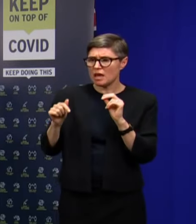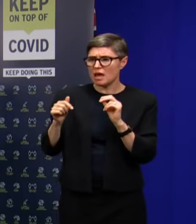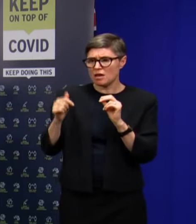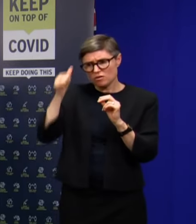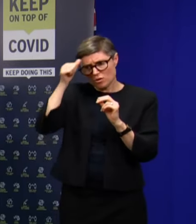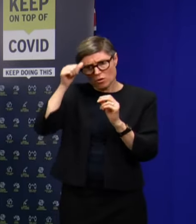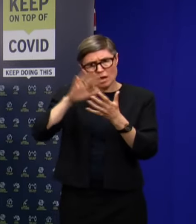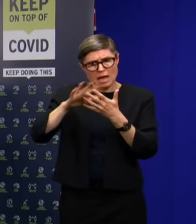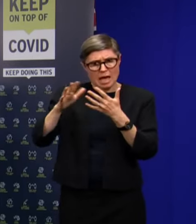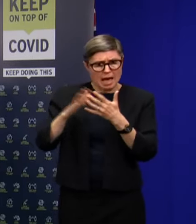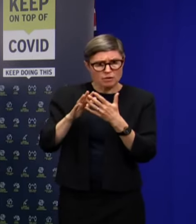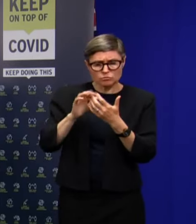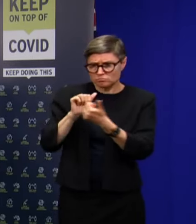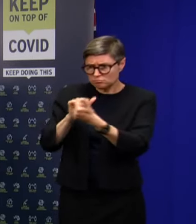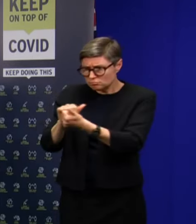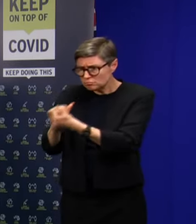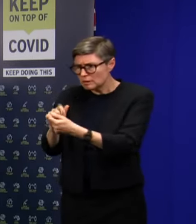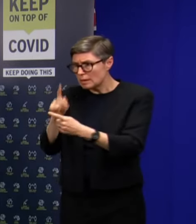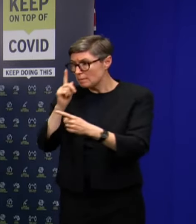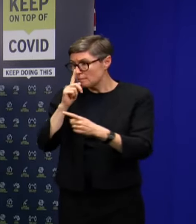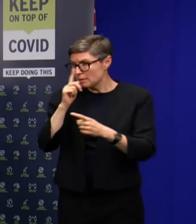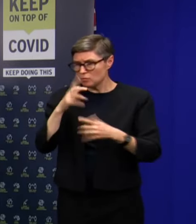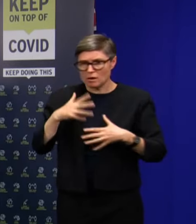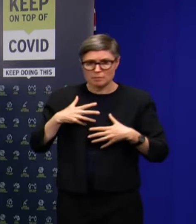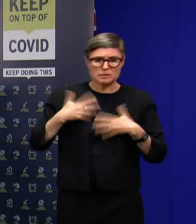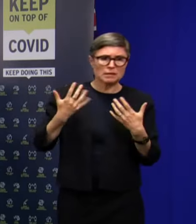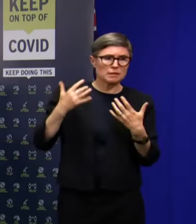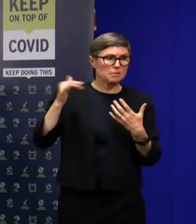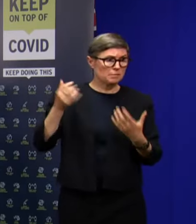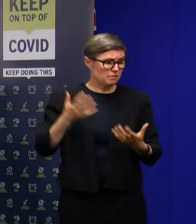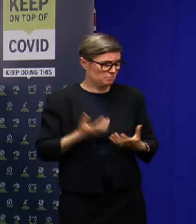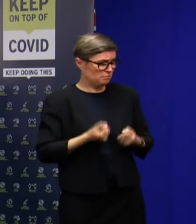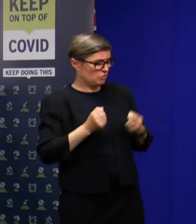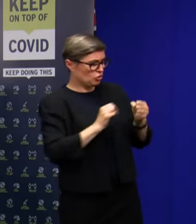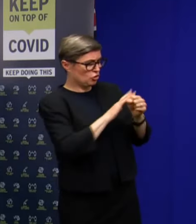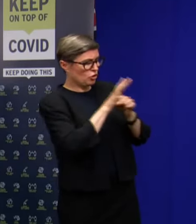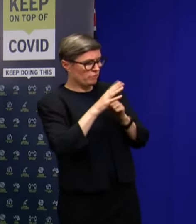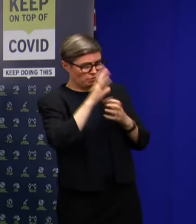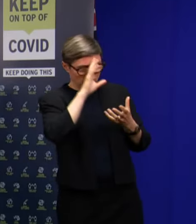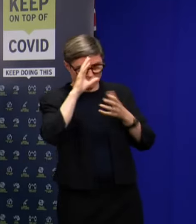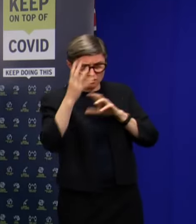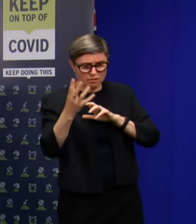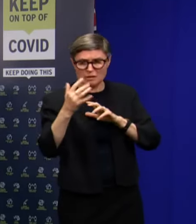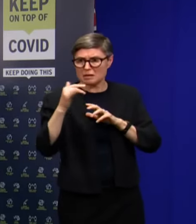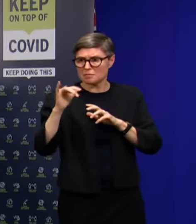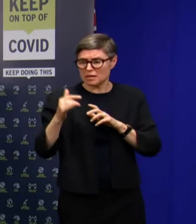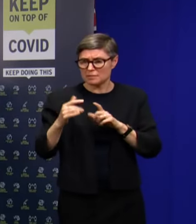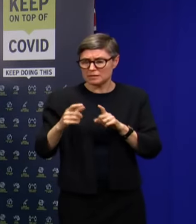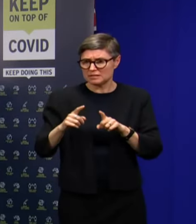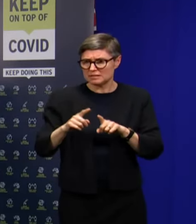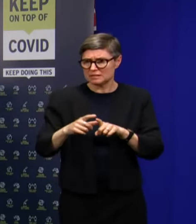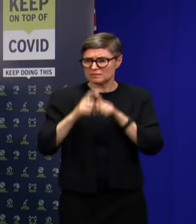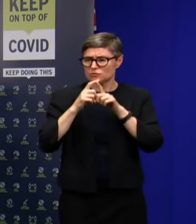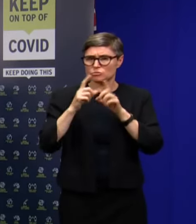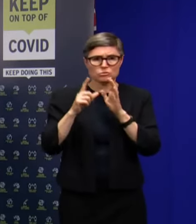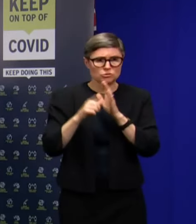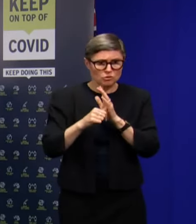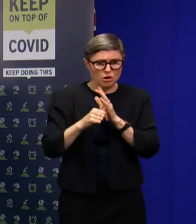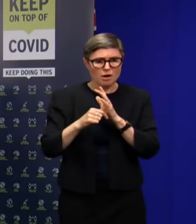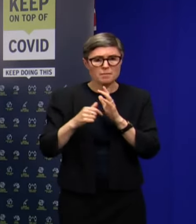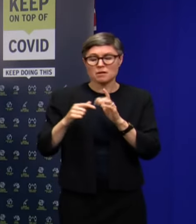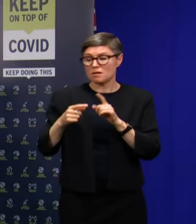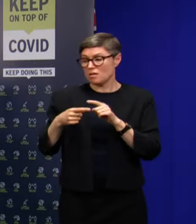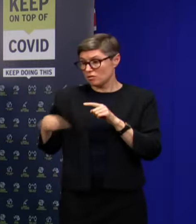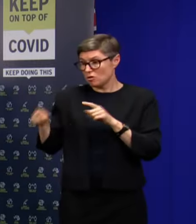with people who are distressed because they've just been told they've got COVID, come out of all sorts of difficult circumstances, they gain their